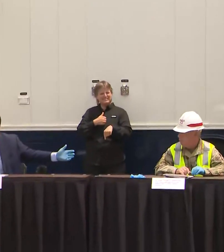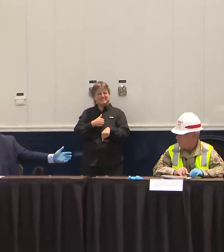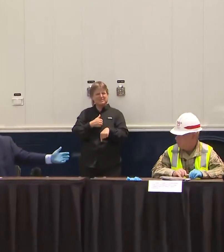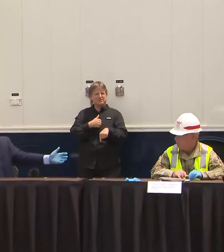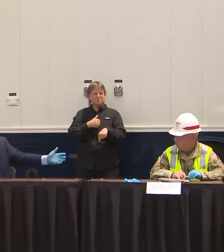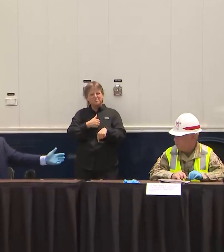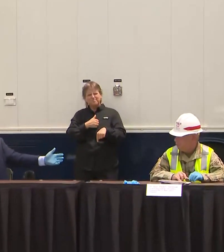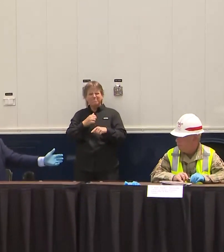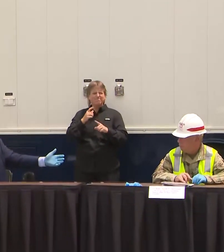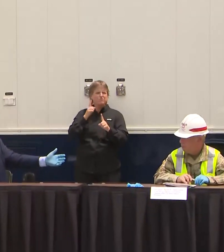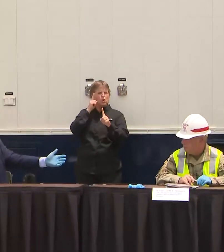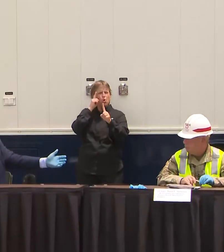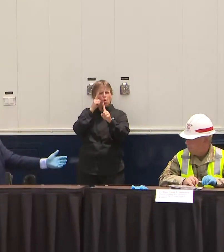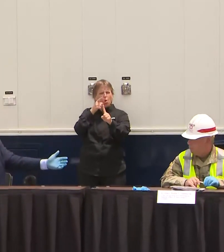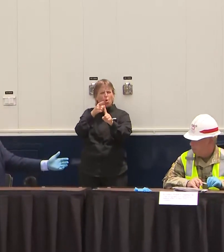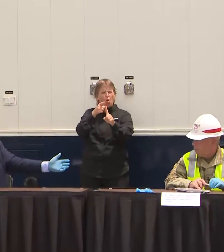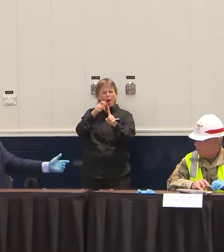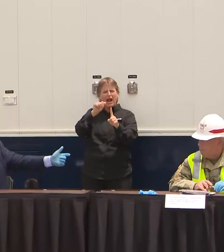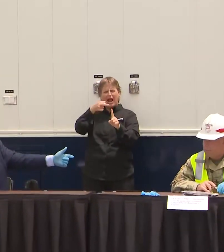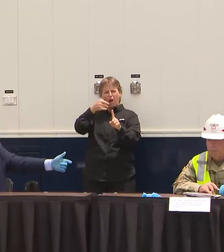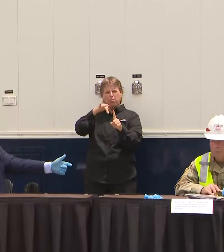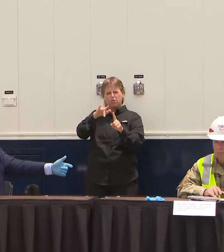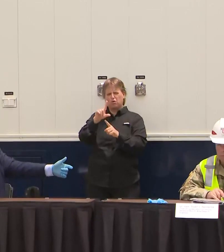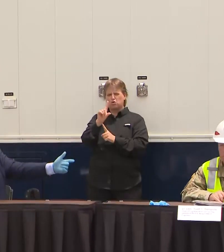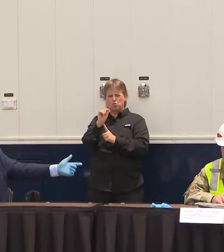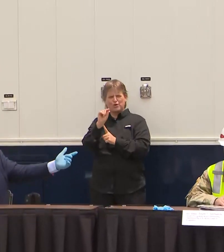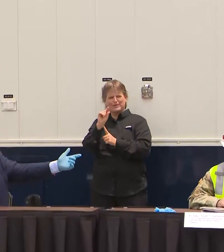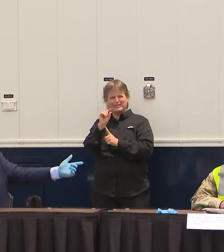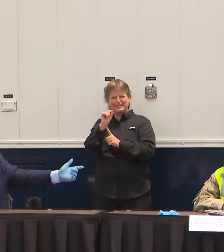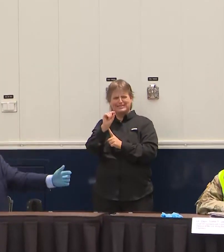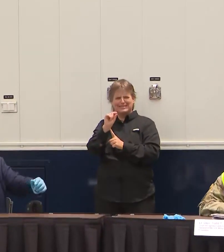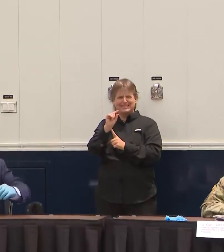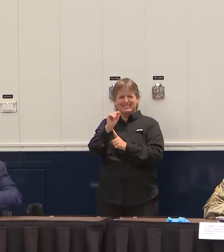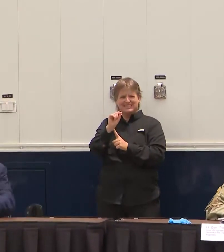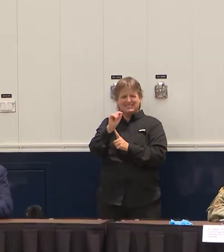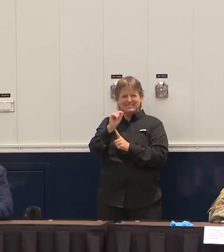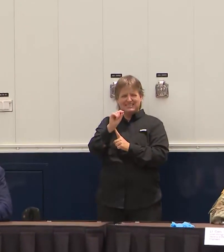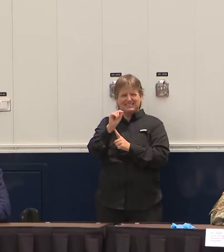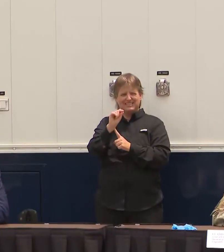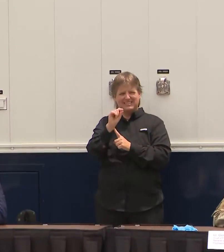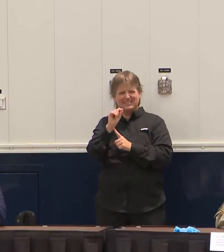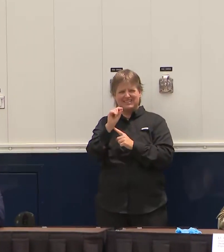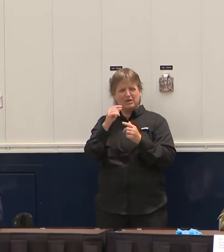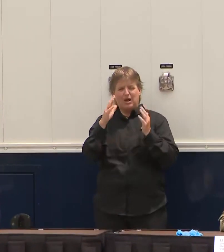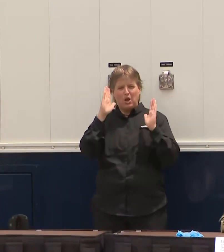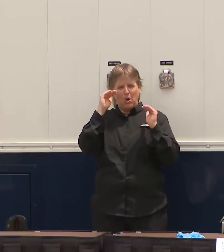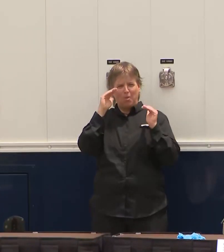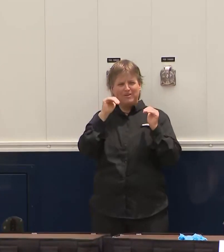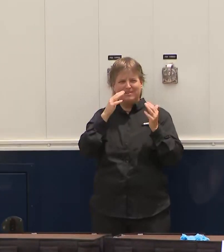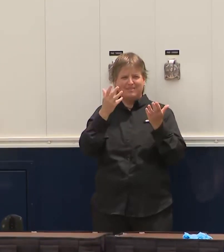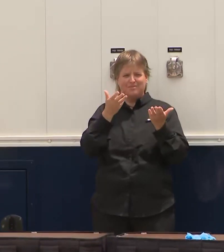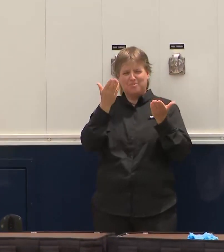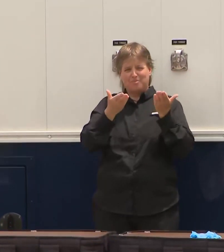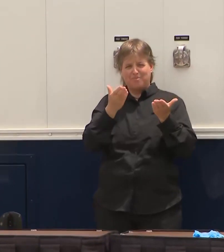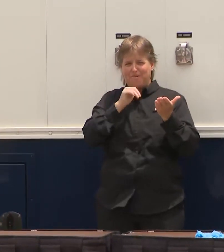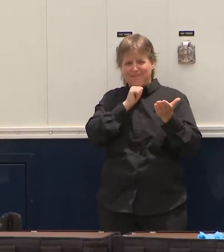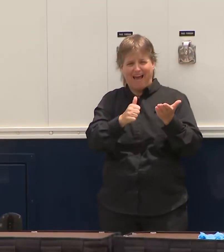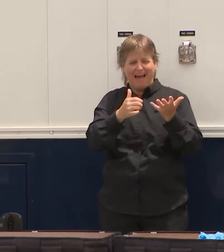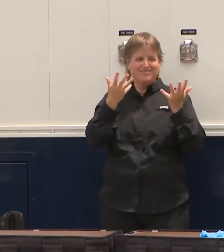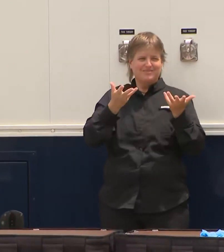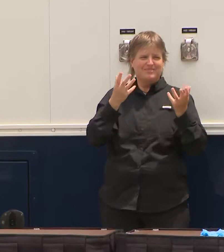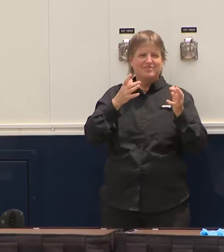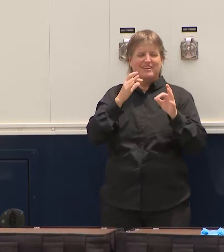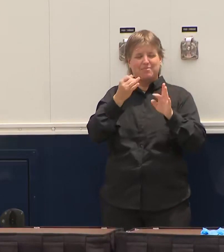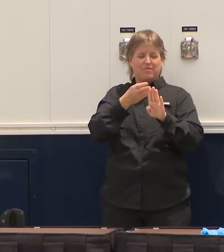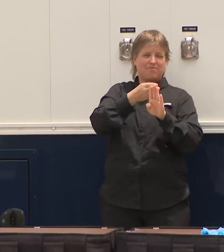and then you know normally that's a pretty tough schedule but I think they're going to do it and then you know and then they'll probably probably exceed it so and this is all based